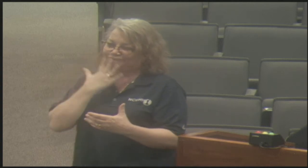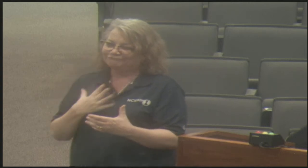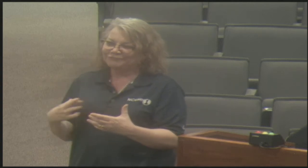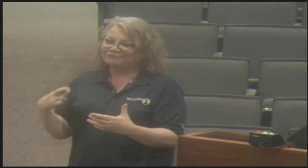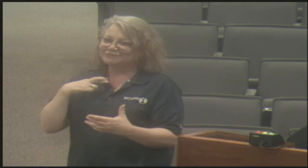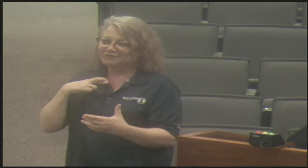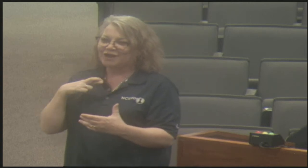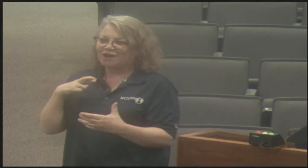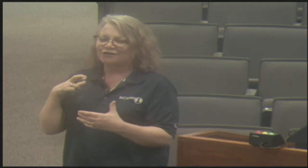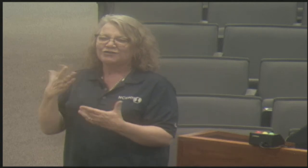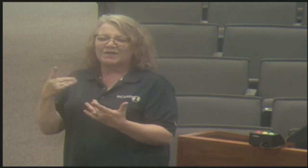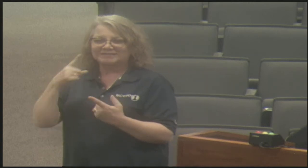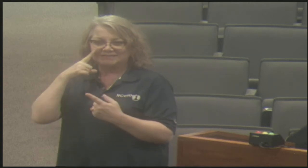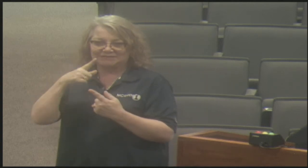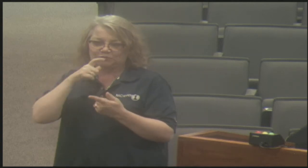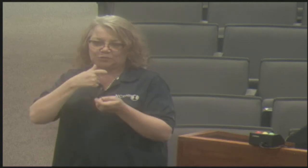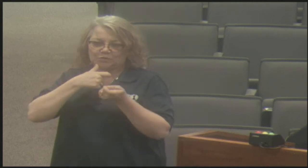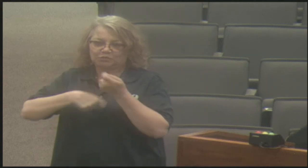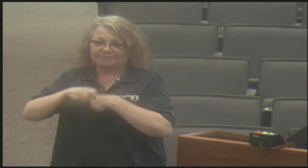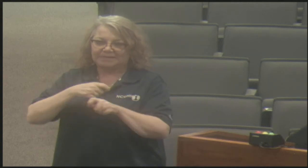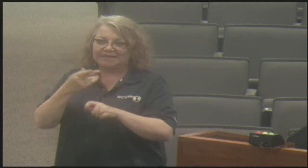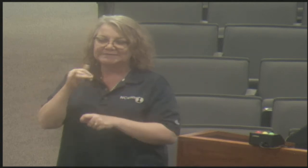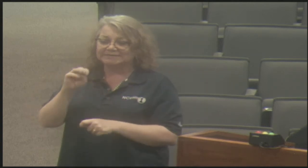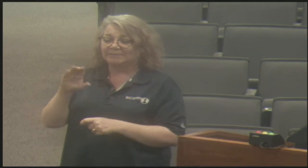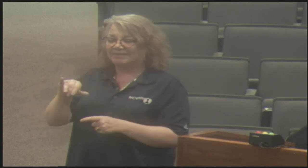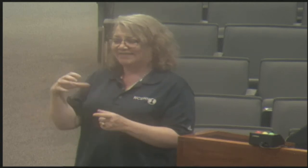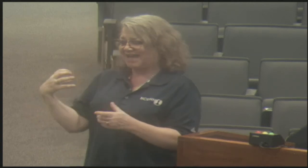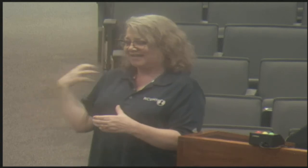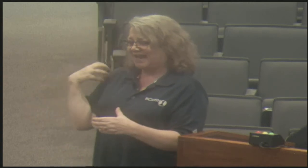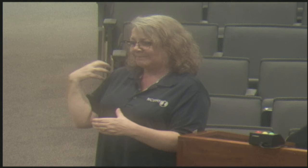captains who has now since retired.